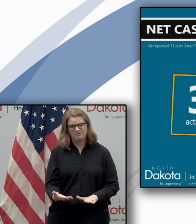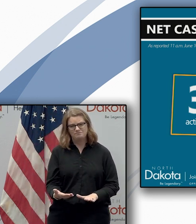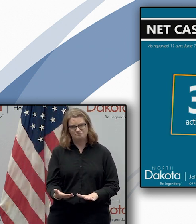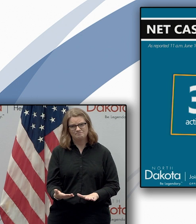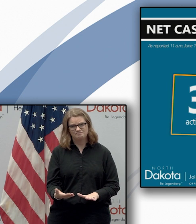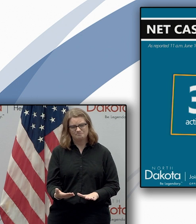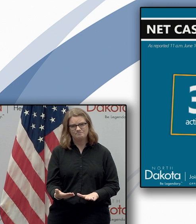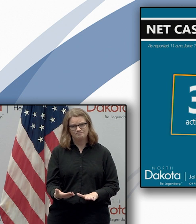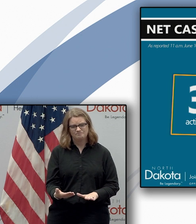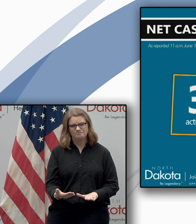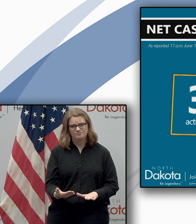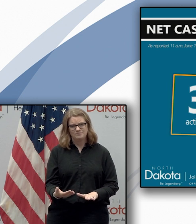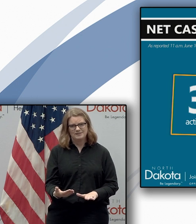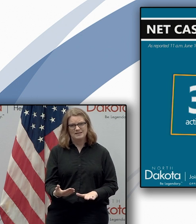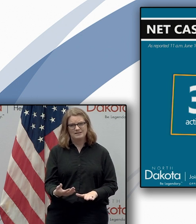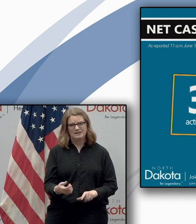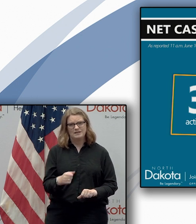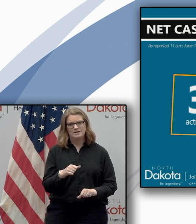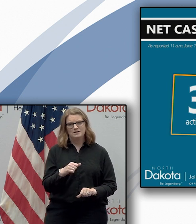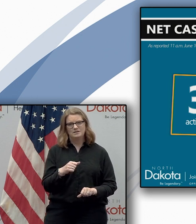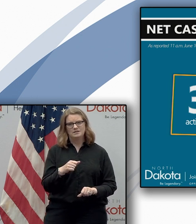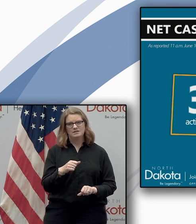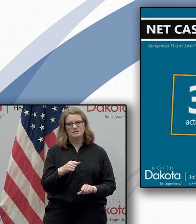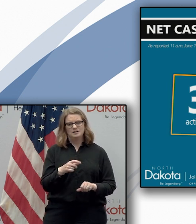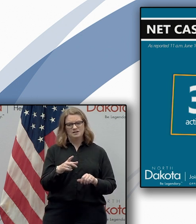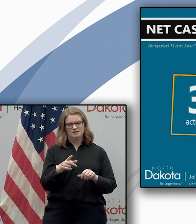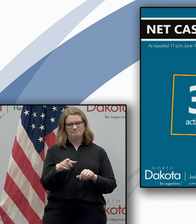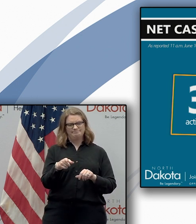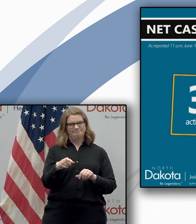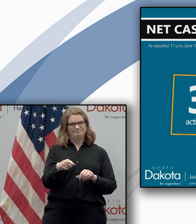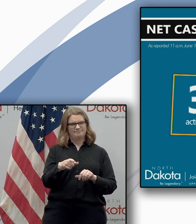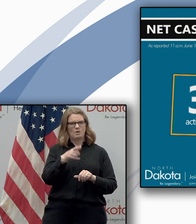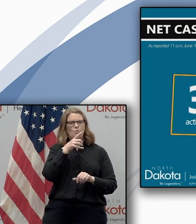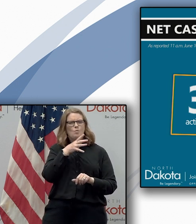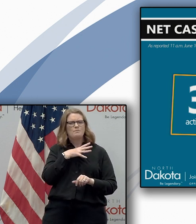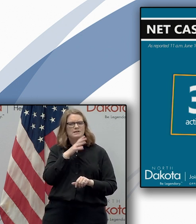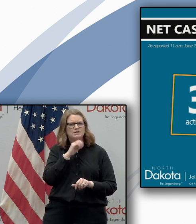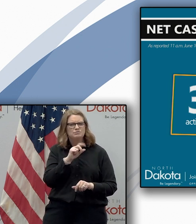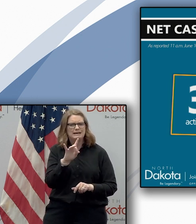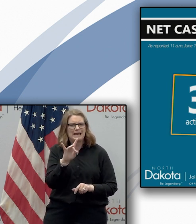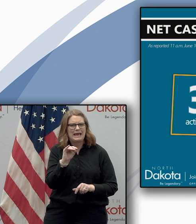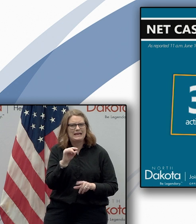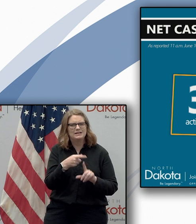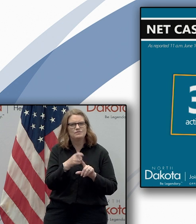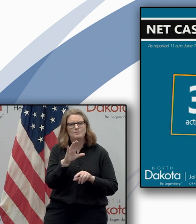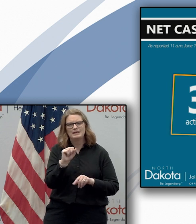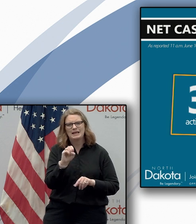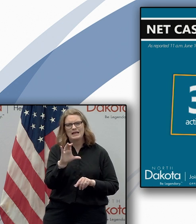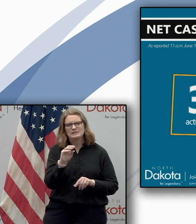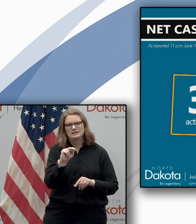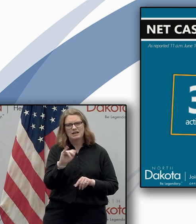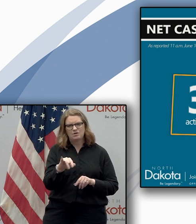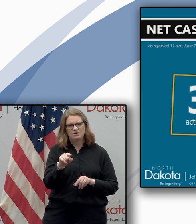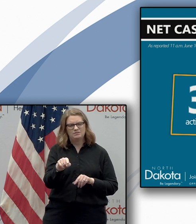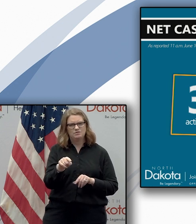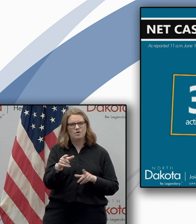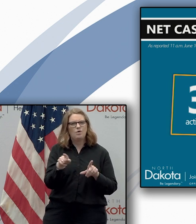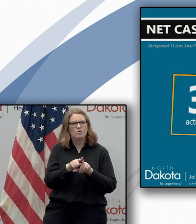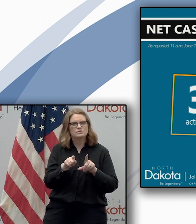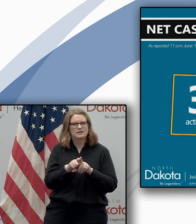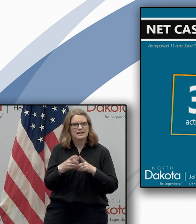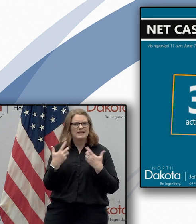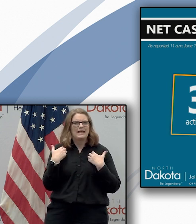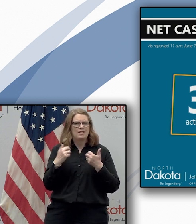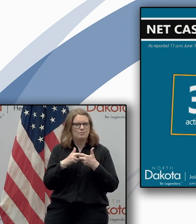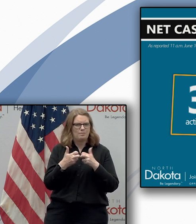uh and that would be a individual a woman in her 80s from cass county who had underlying uh